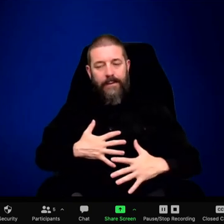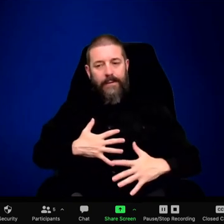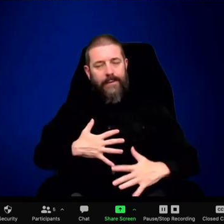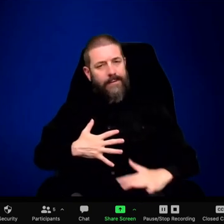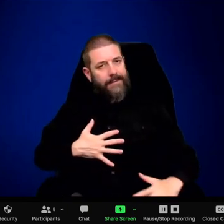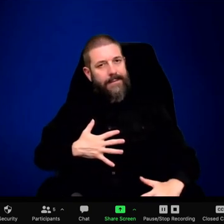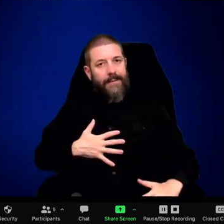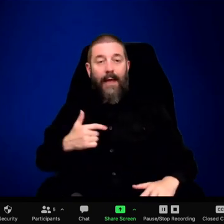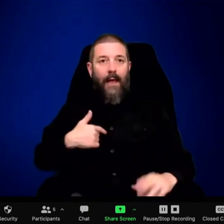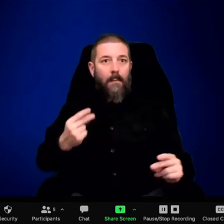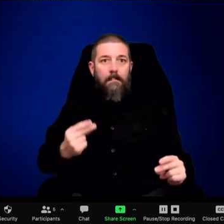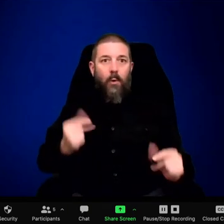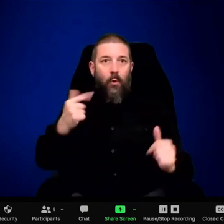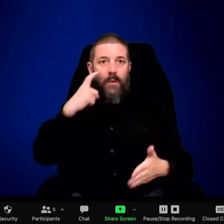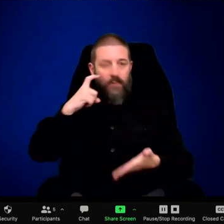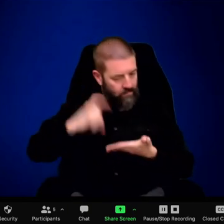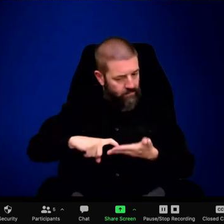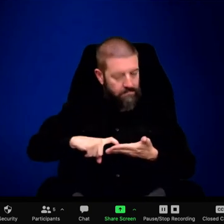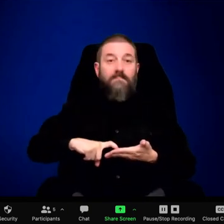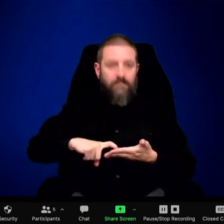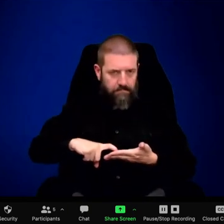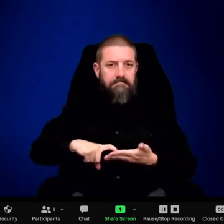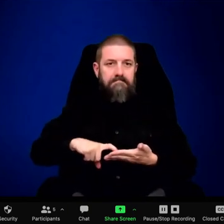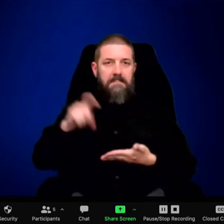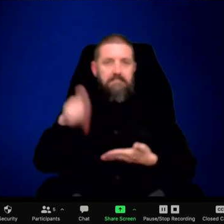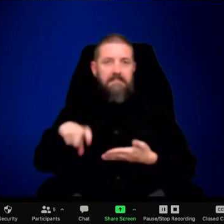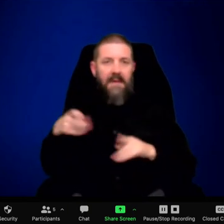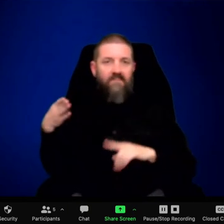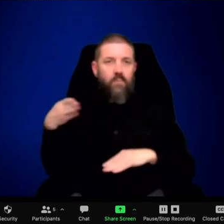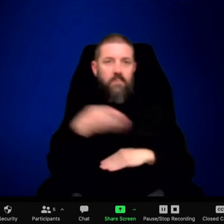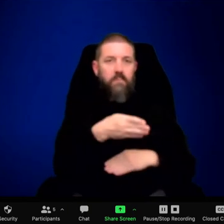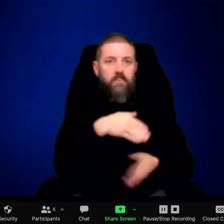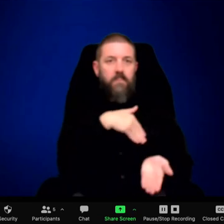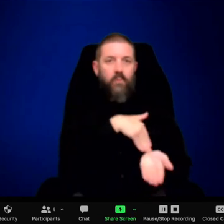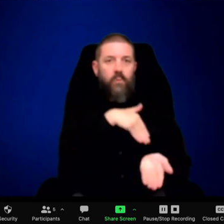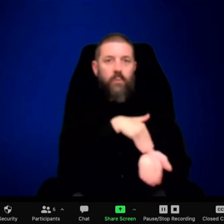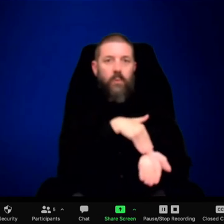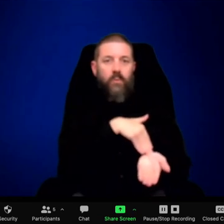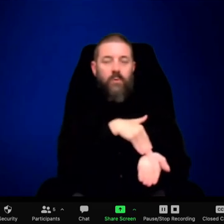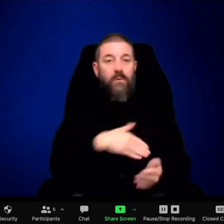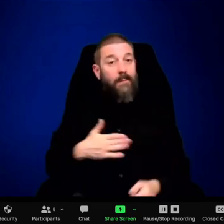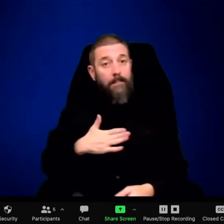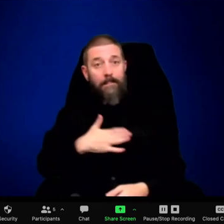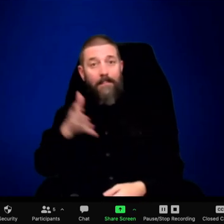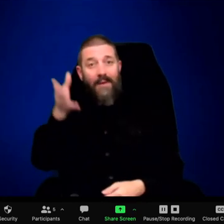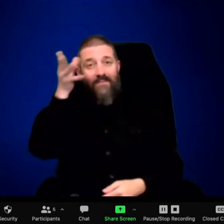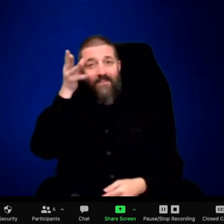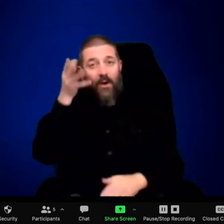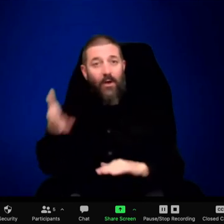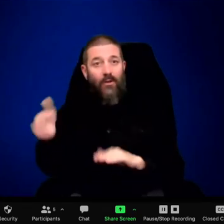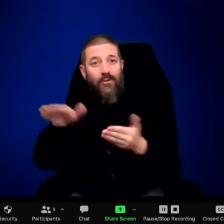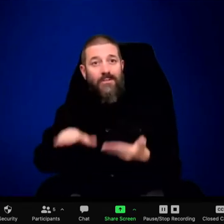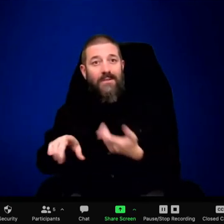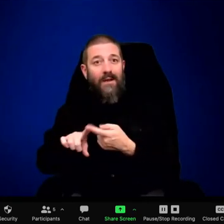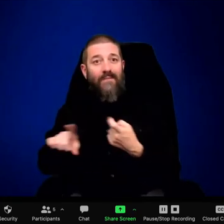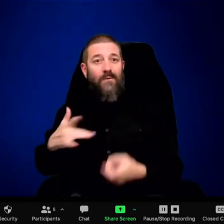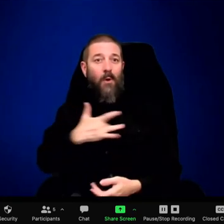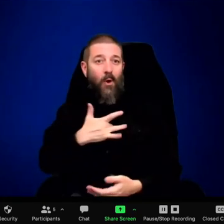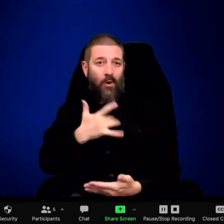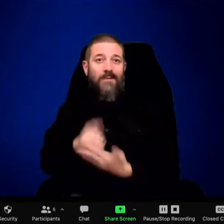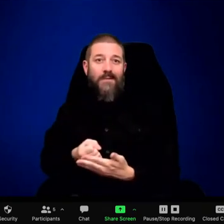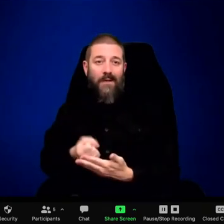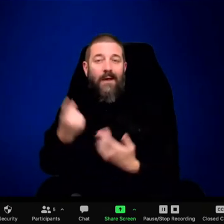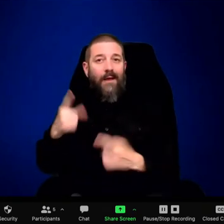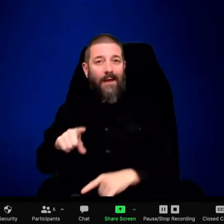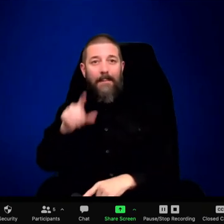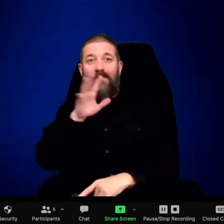And I wanted it to end in a way that wouldn't be my fault. Like, I didn't want to just give up. So I just kept on